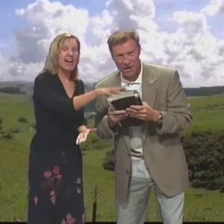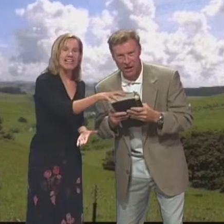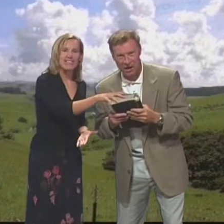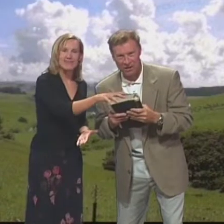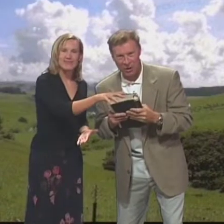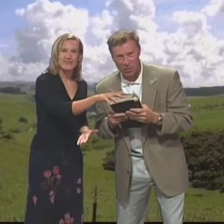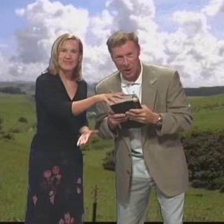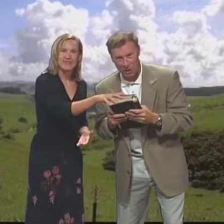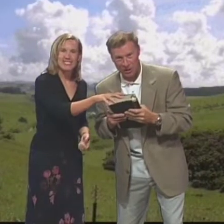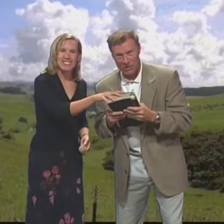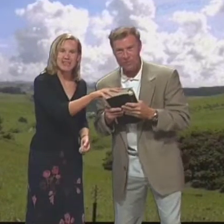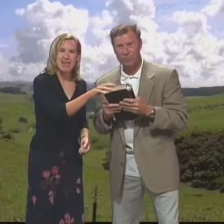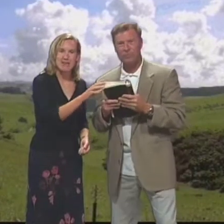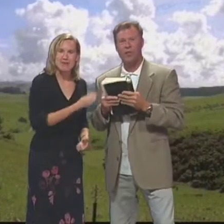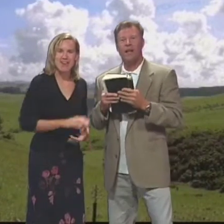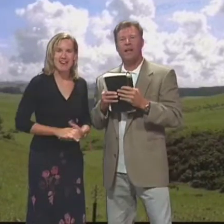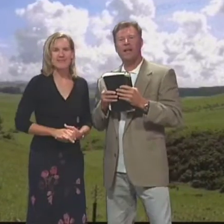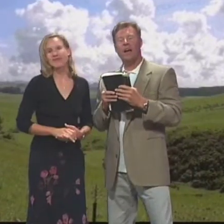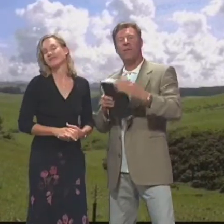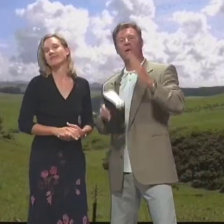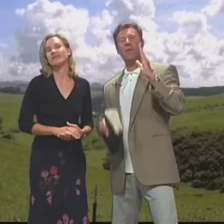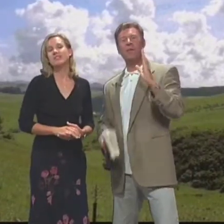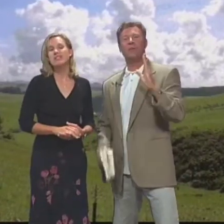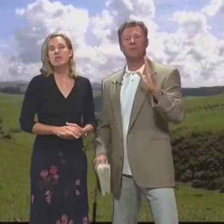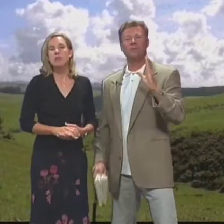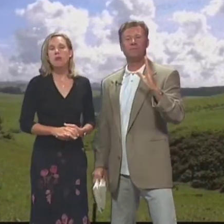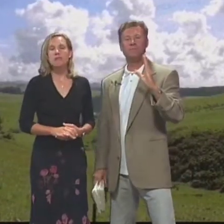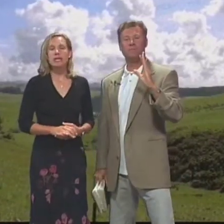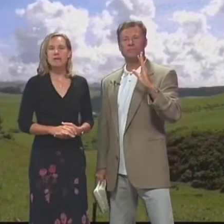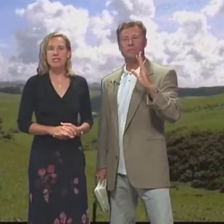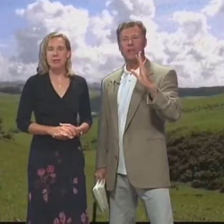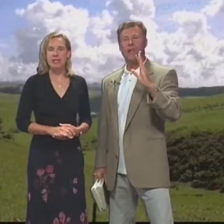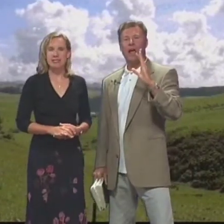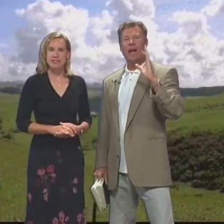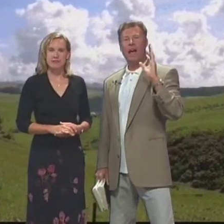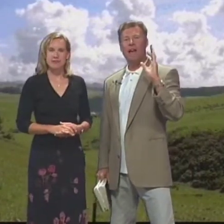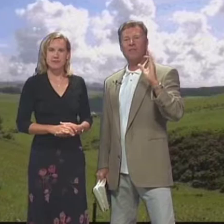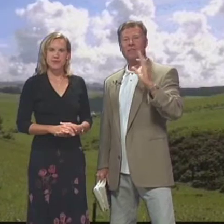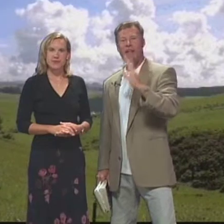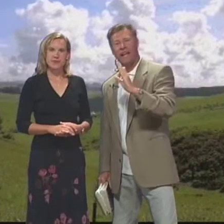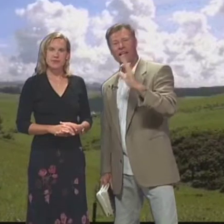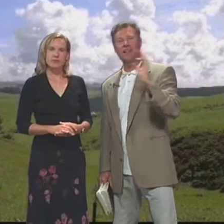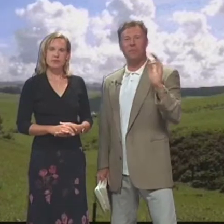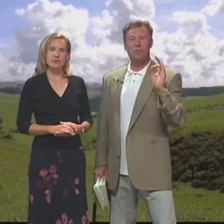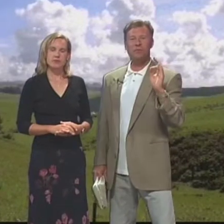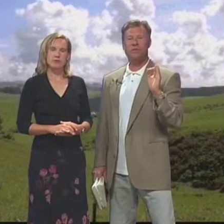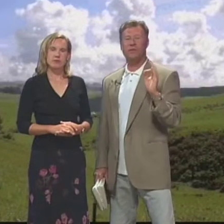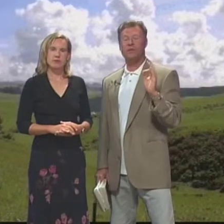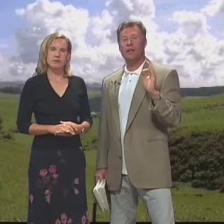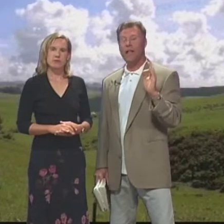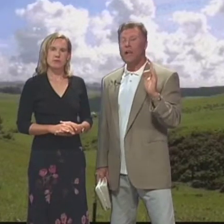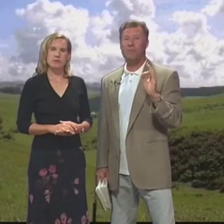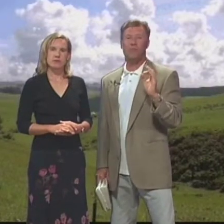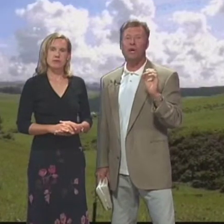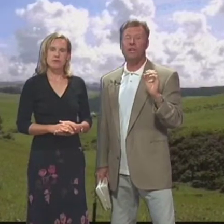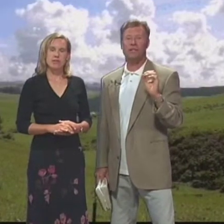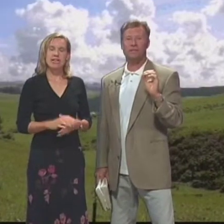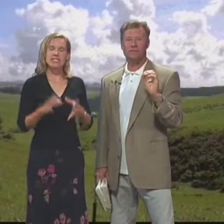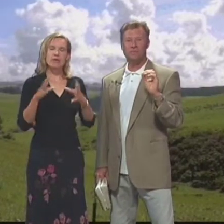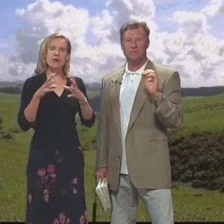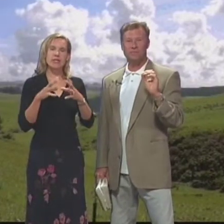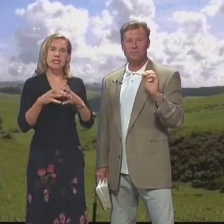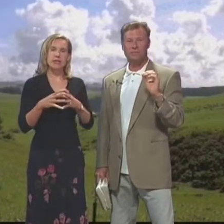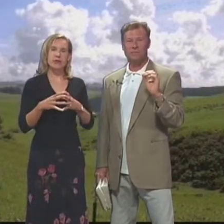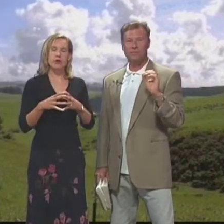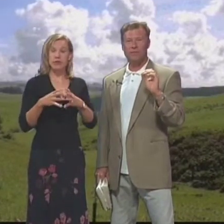encuentra aquí It's called the Bible Se llama la Biblia Now, many people Bueno, muchas personas Have taken the purpose-driven life book